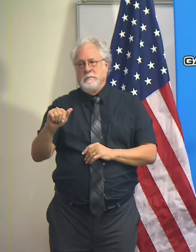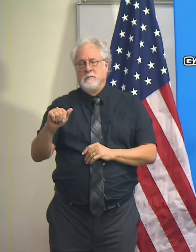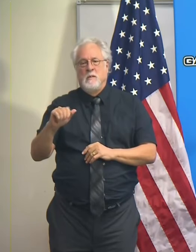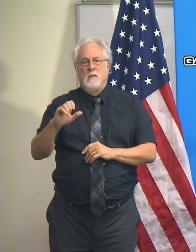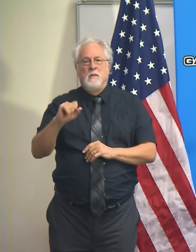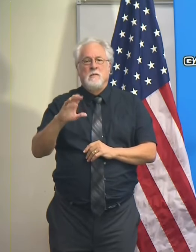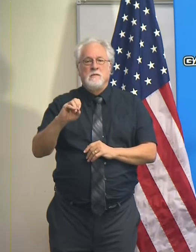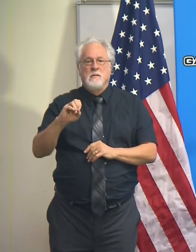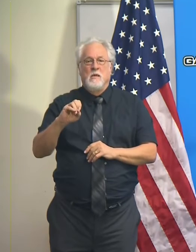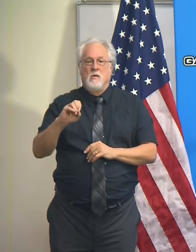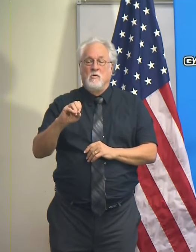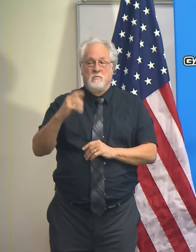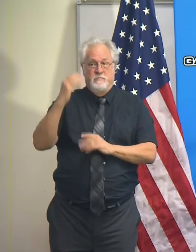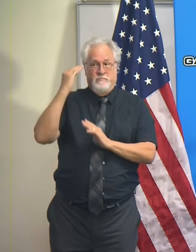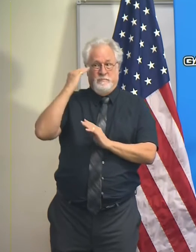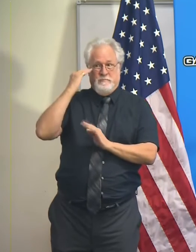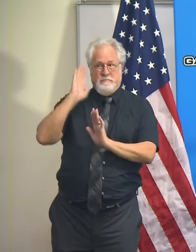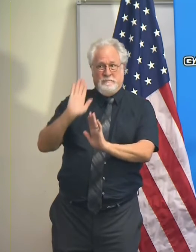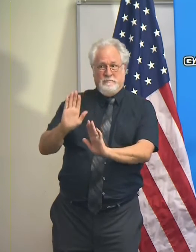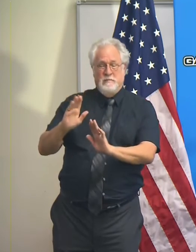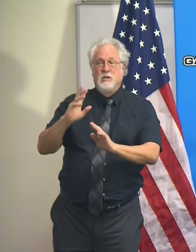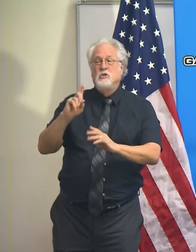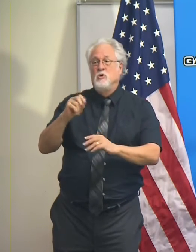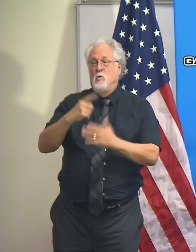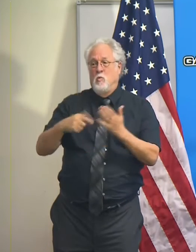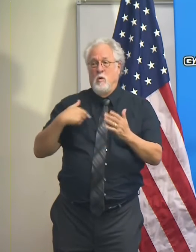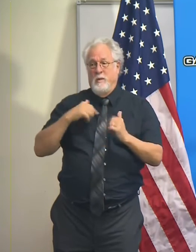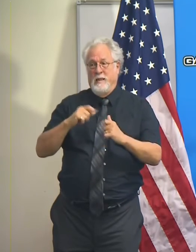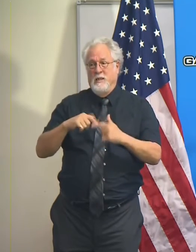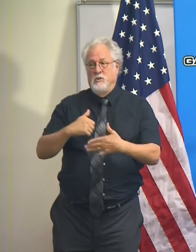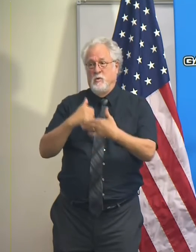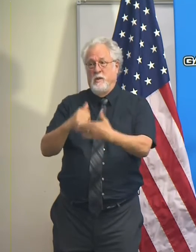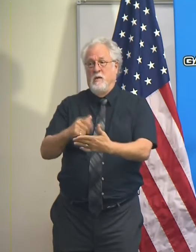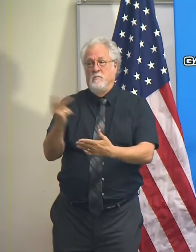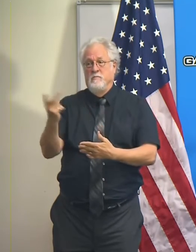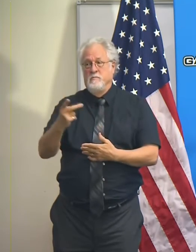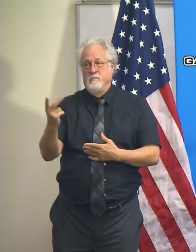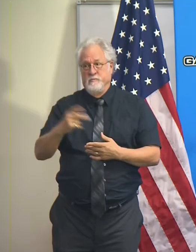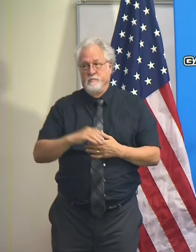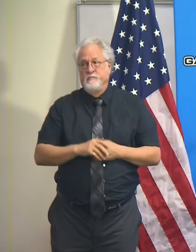so we're certainly mindful of that. We're going to do everything we can to help those two states.